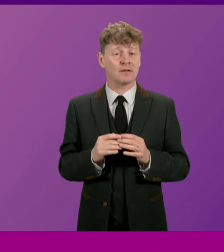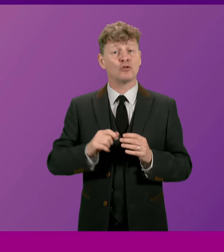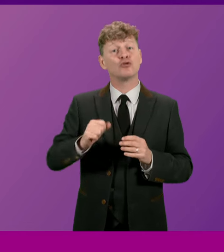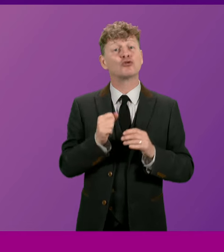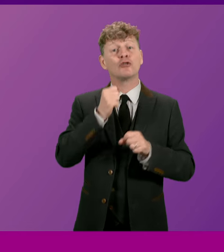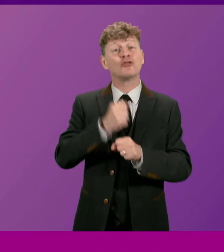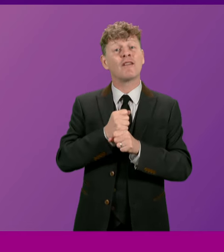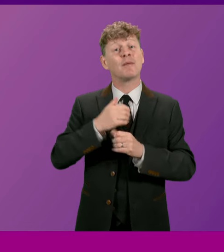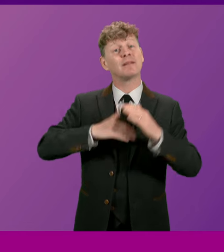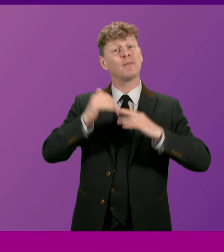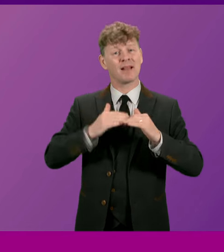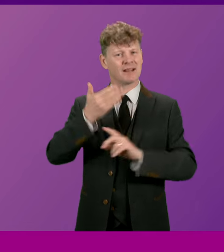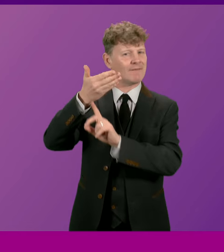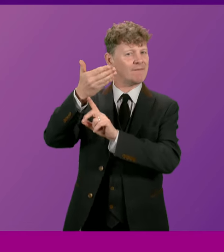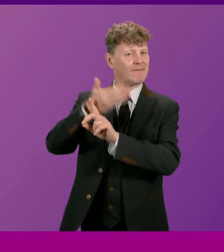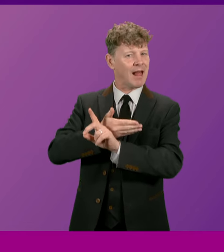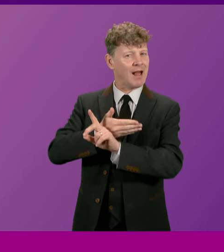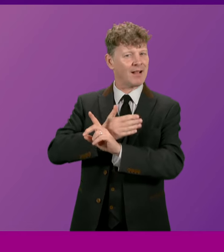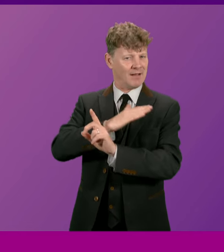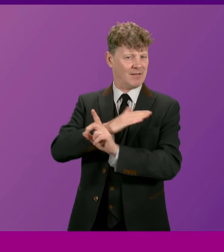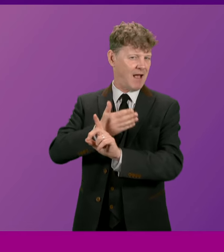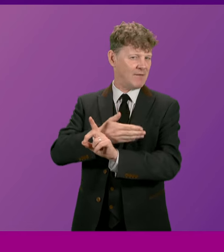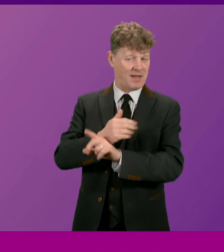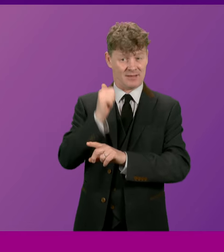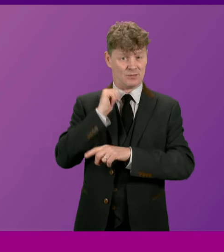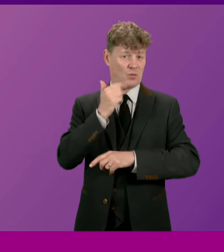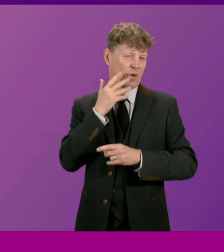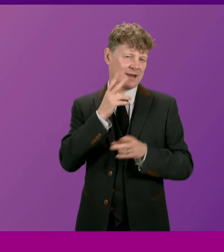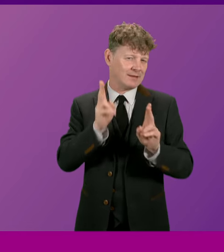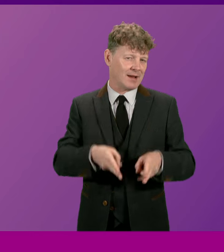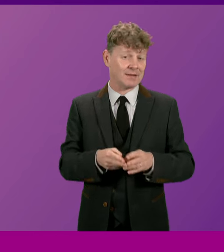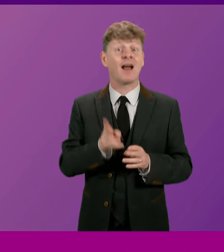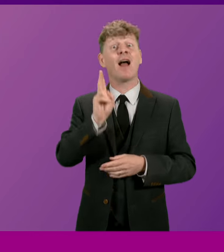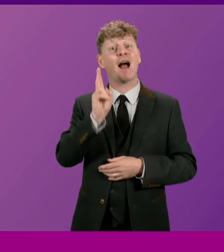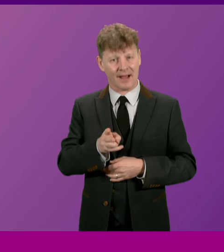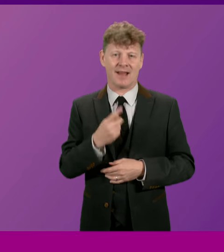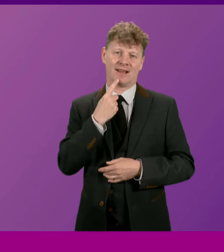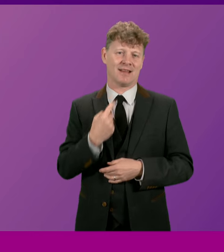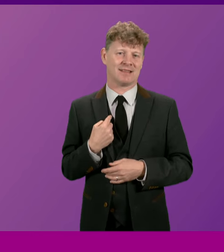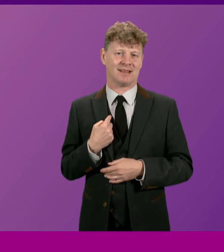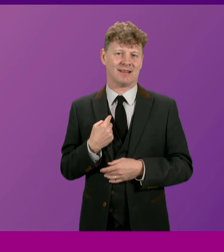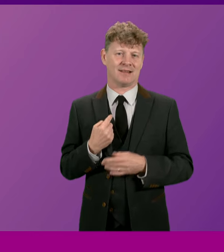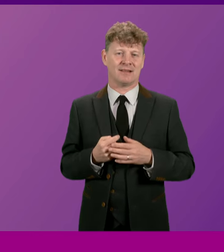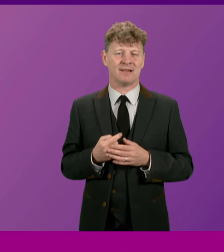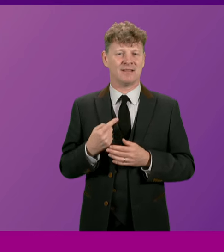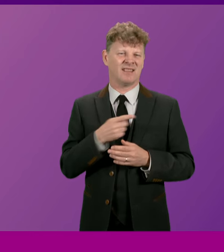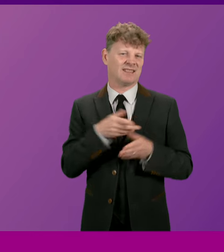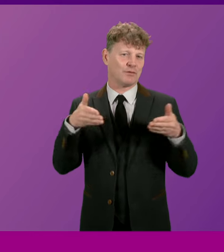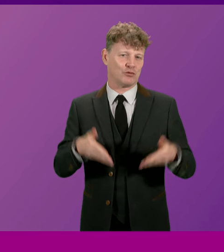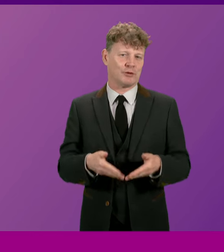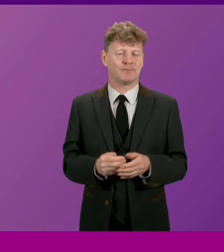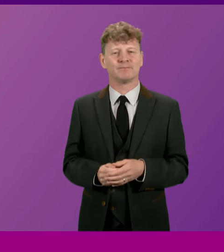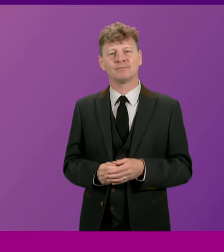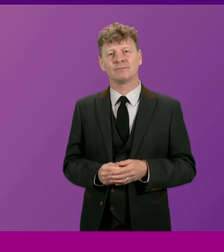Government buildings flew at half-mast at the time of his death. They did so again yesterday on the occasion of his funeral